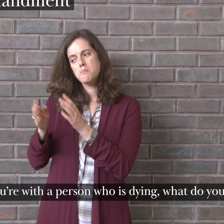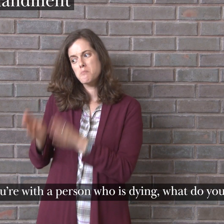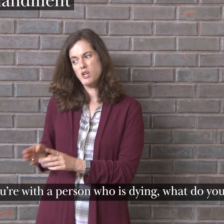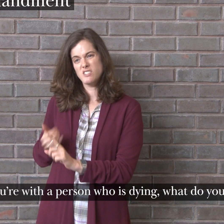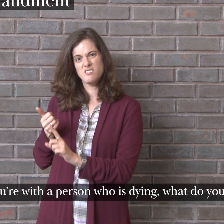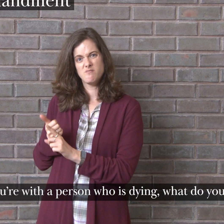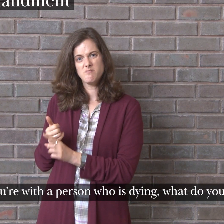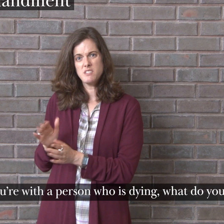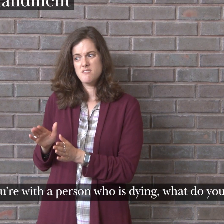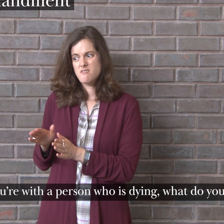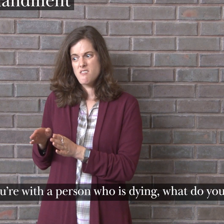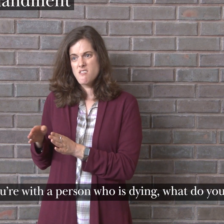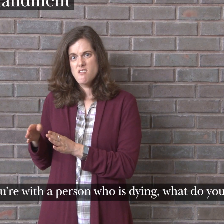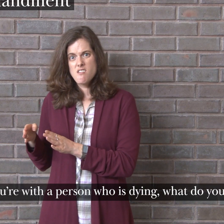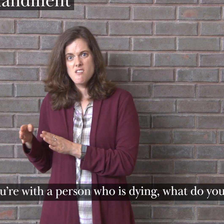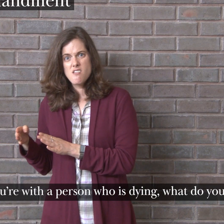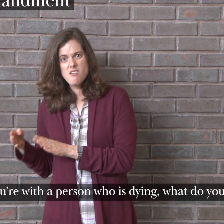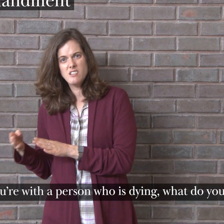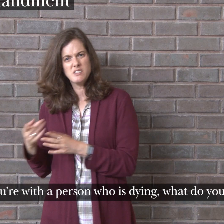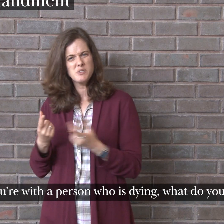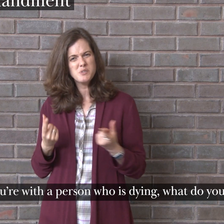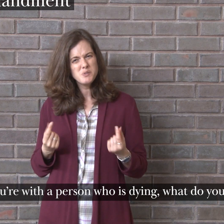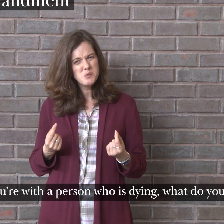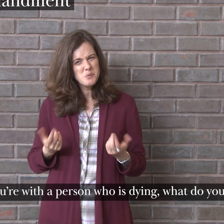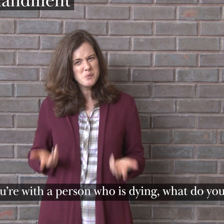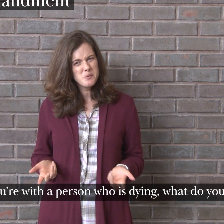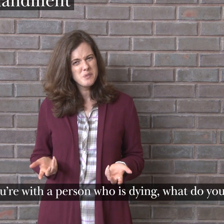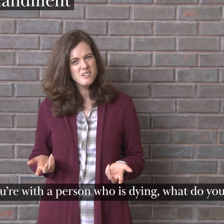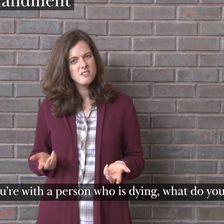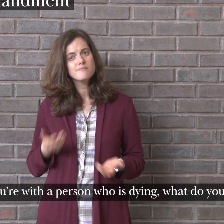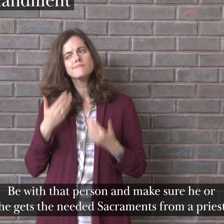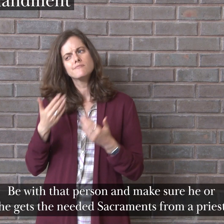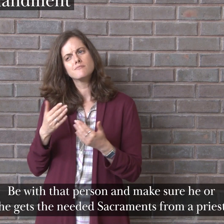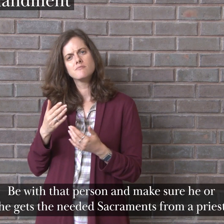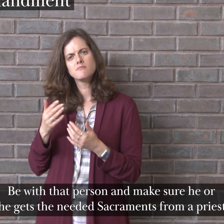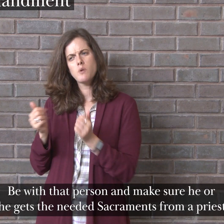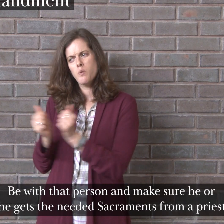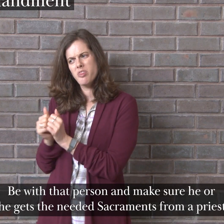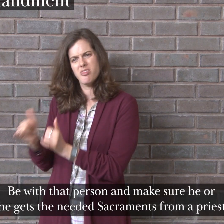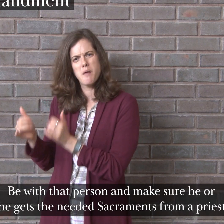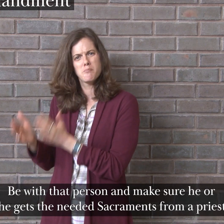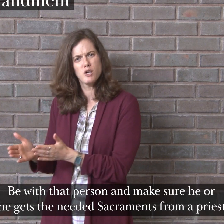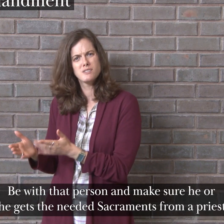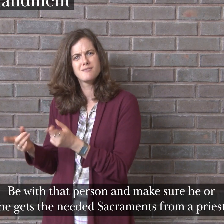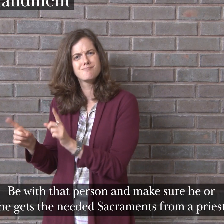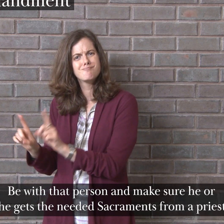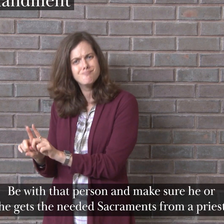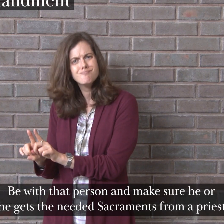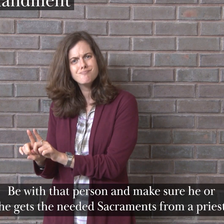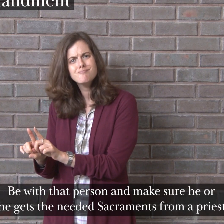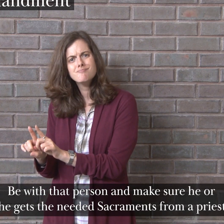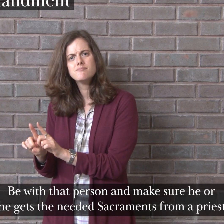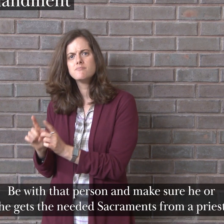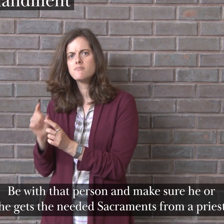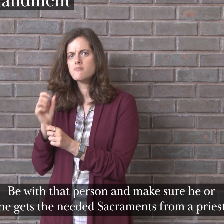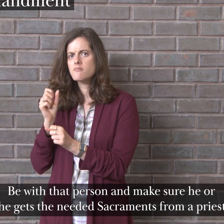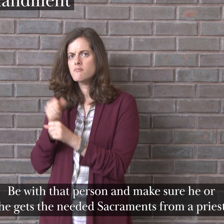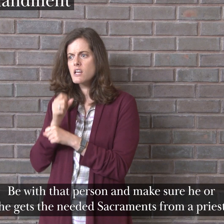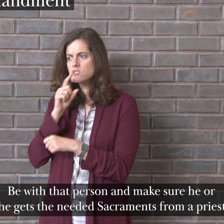person who is dying, what do you do? Be with that person and make sure he or she gets the needed